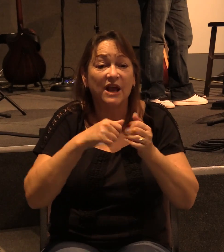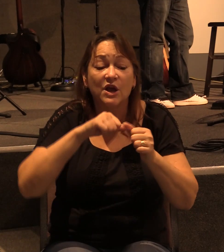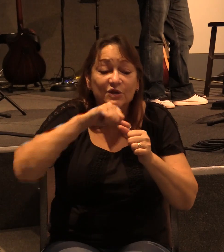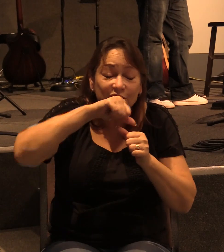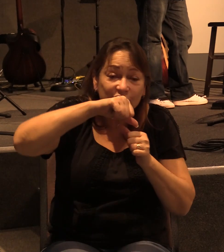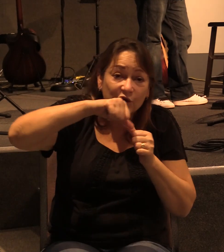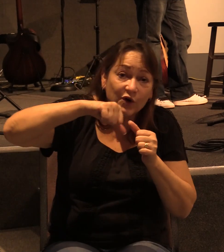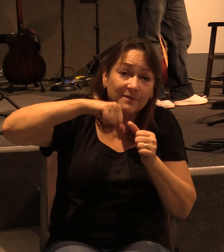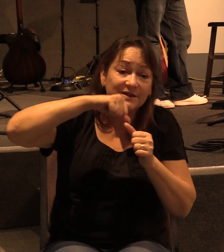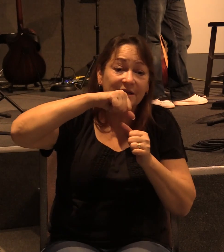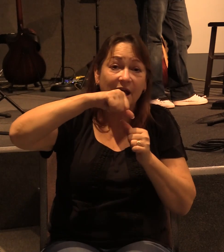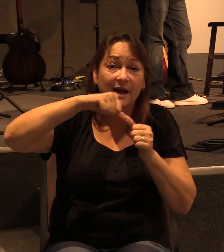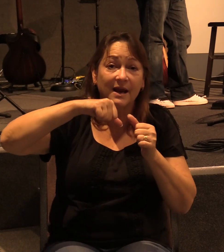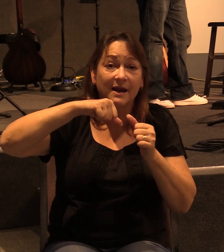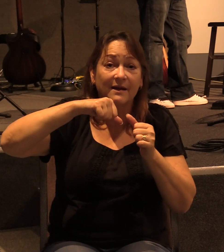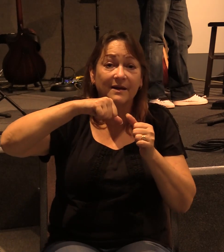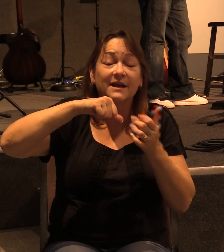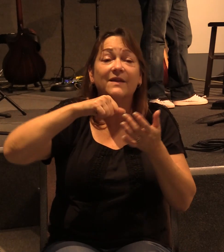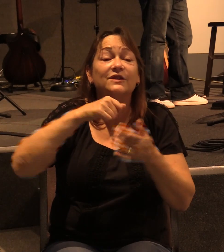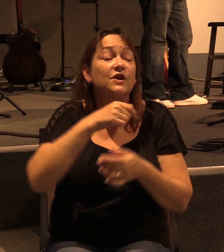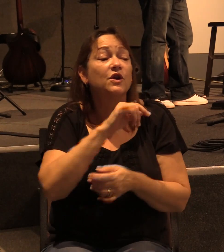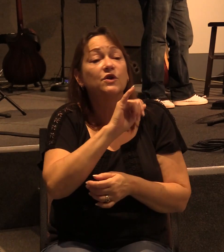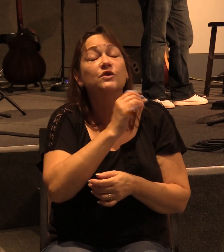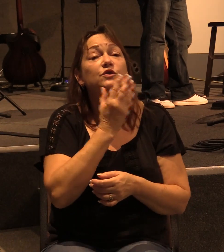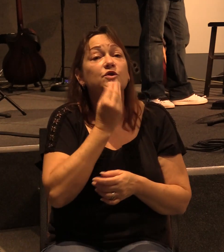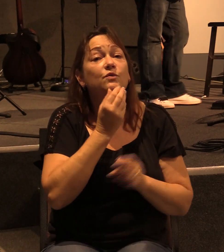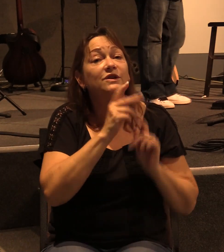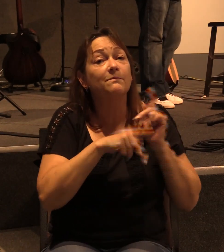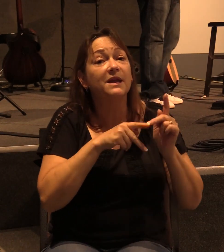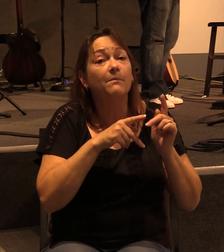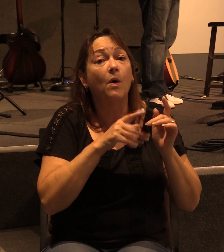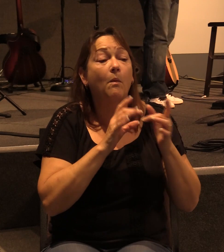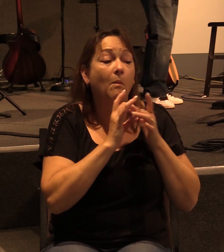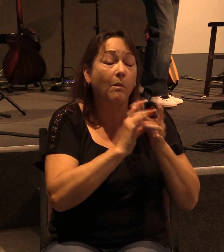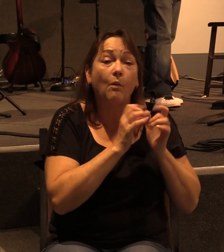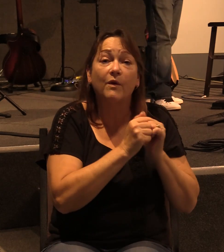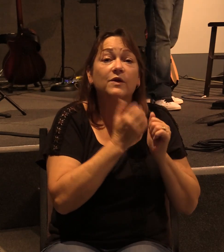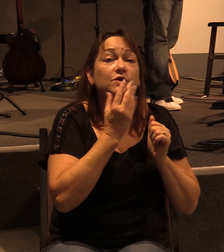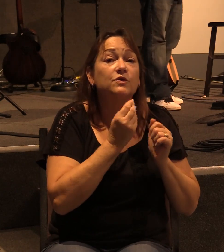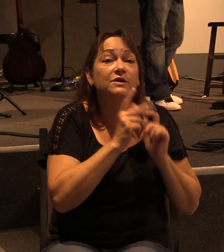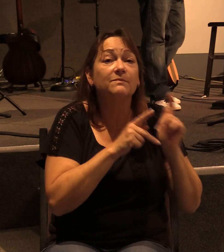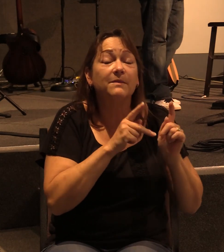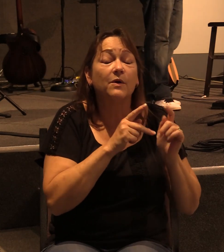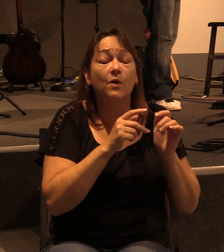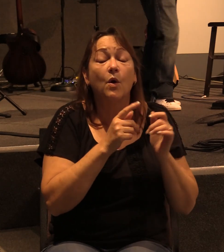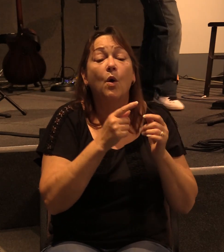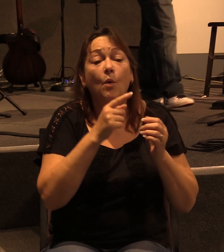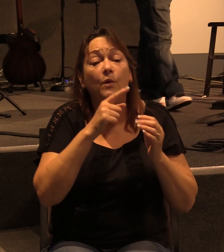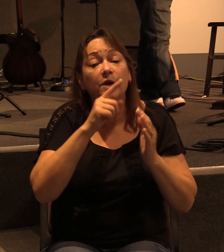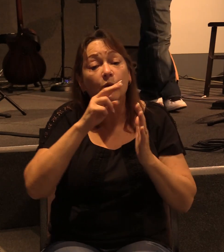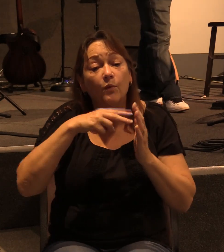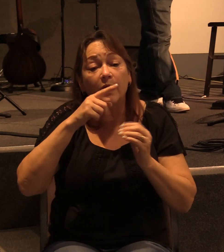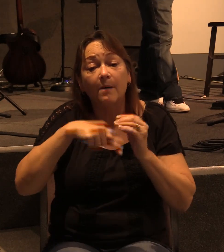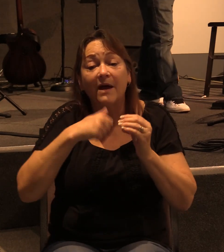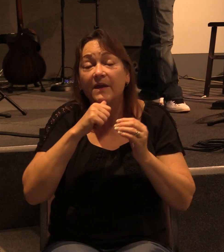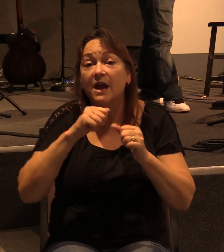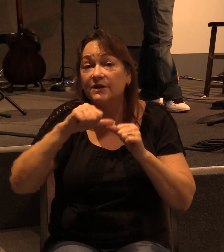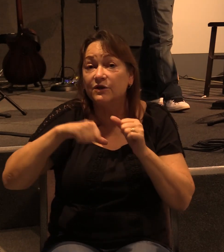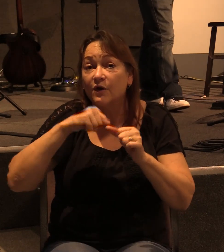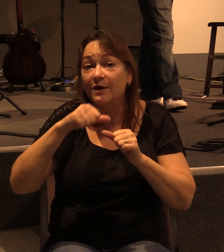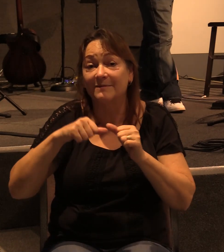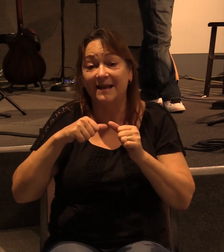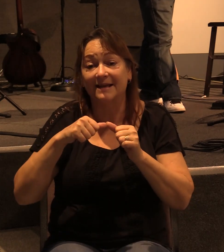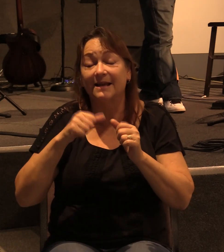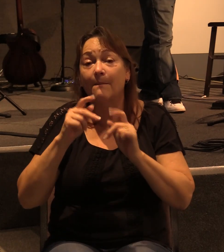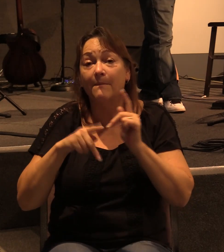circumcision it's referring to Jews Jewish people okay when you read about the uncircumcised in the Bible it's speaking